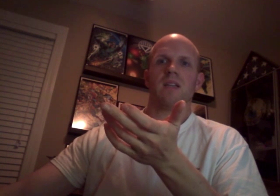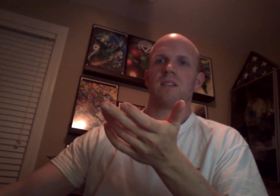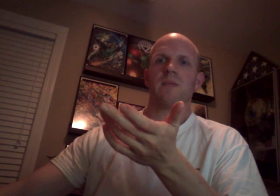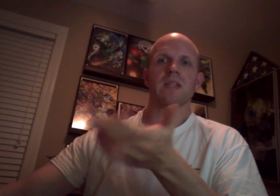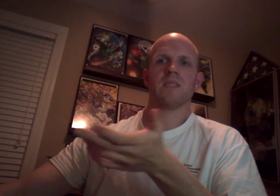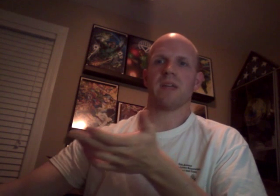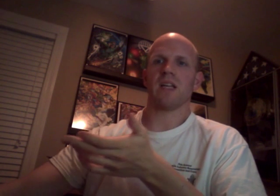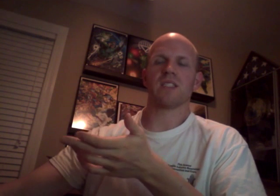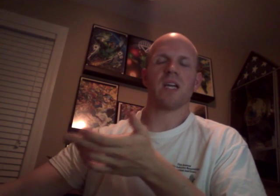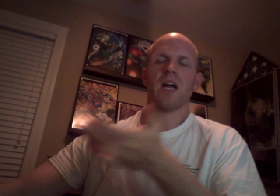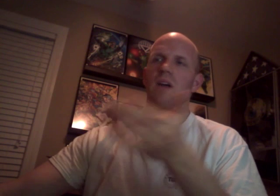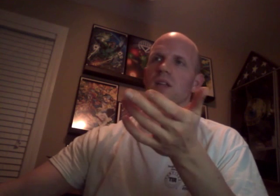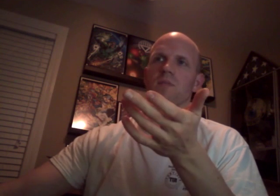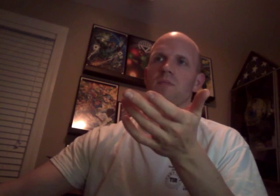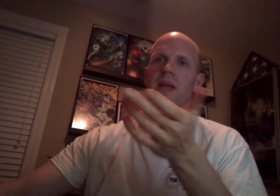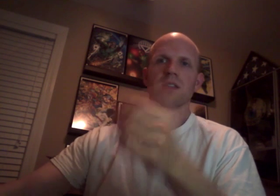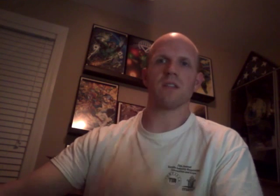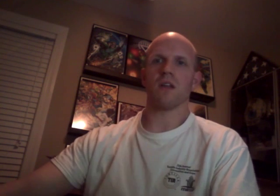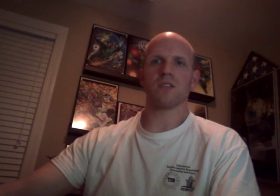To me, seems like an entirely baseless lawsuit.